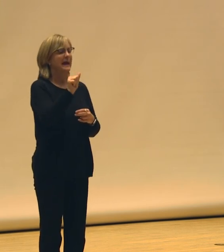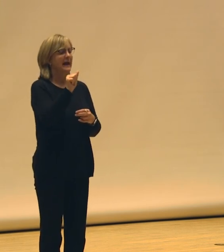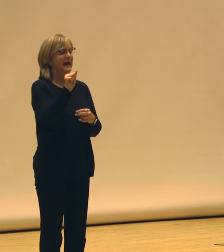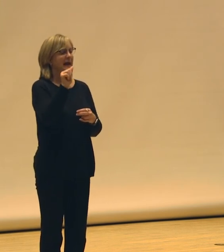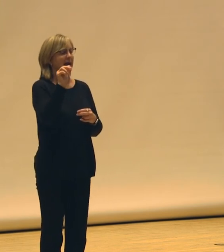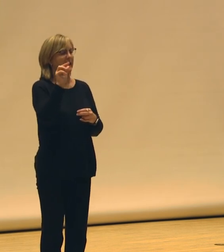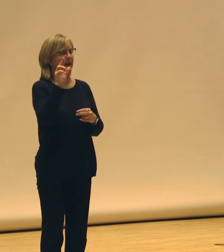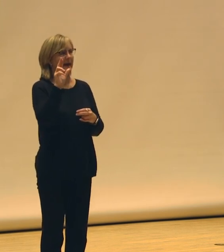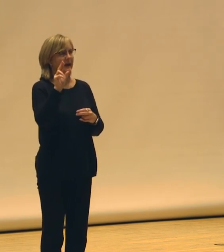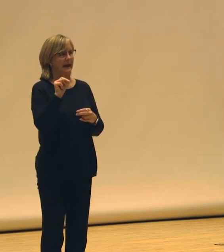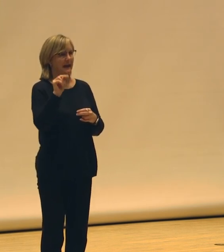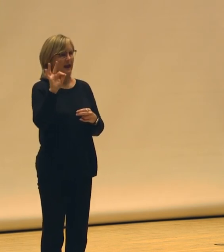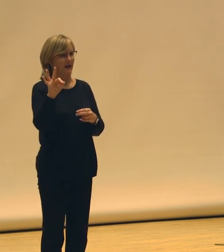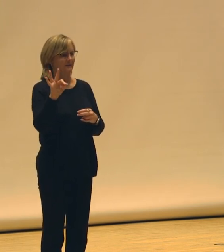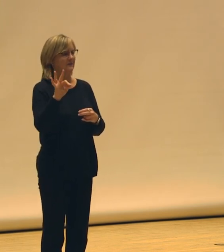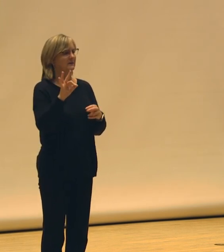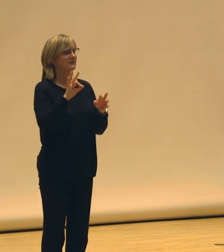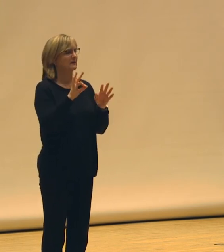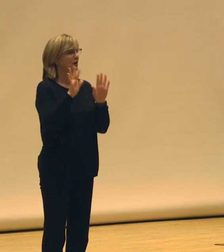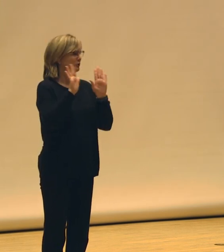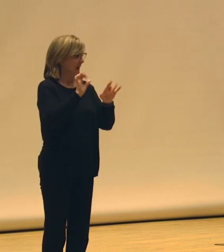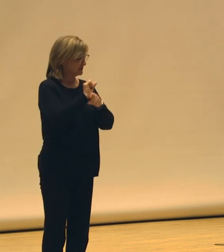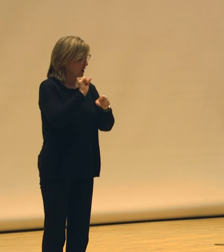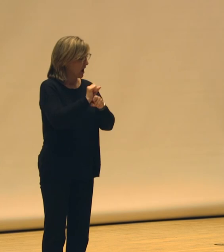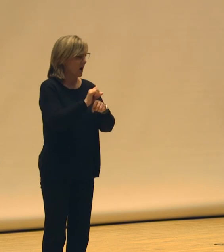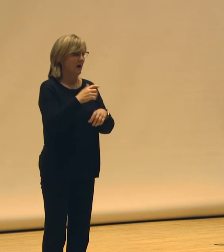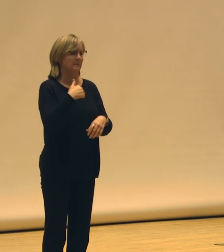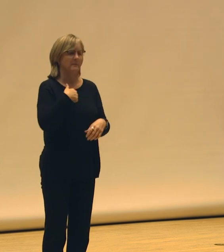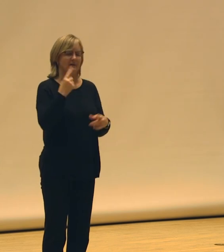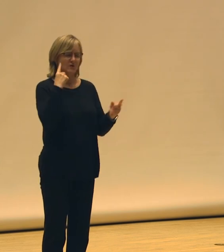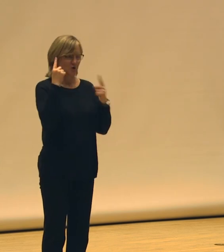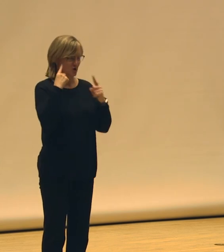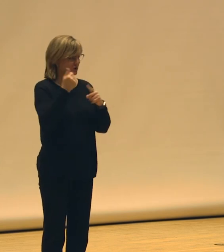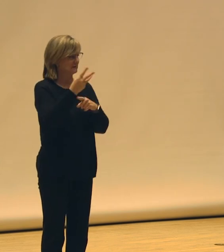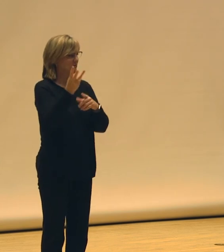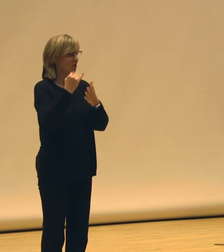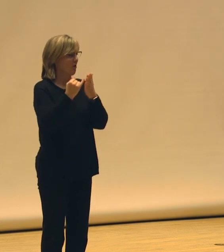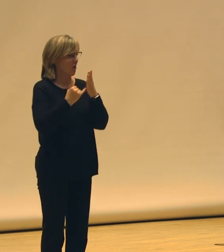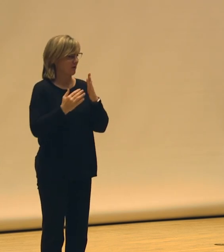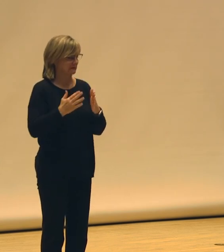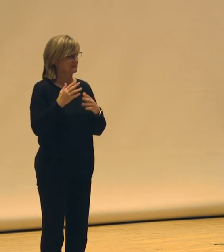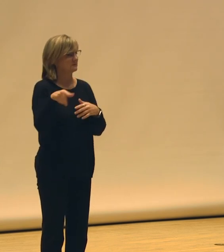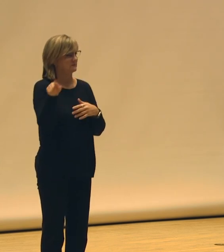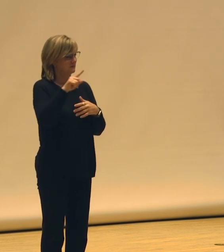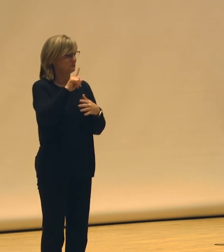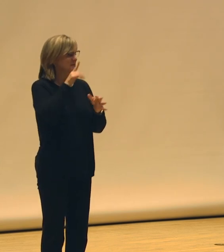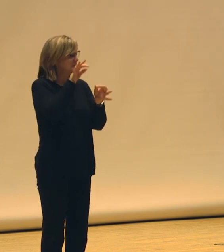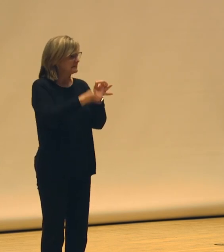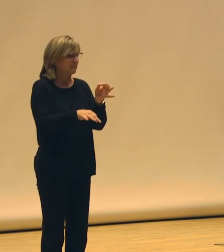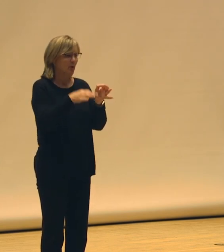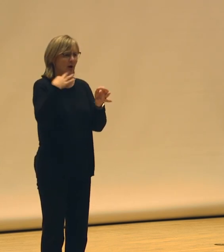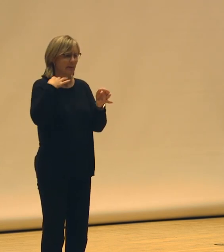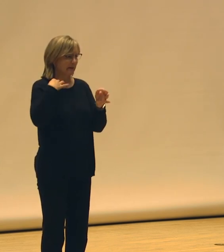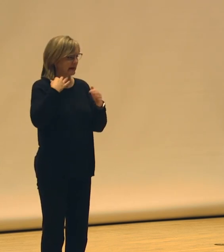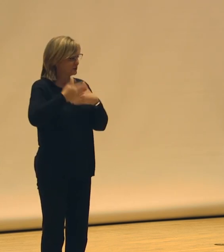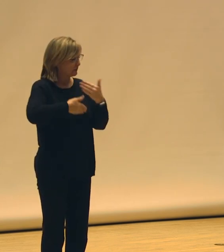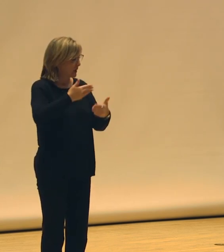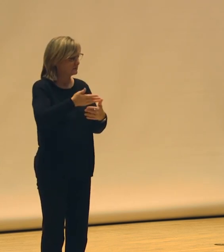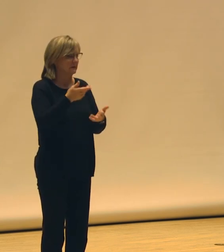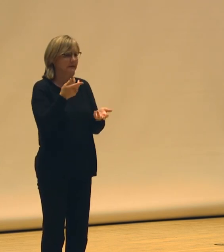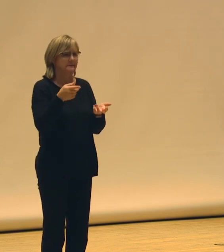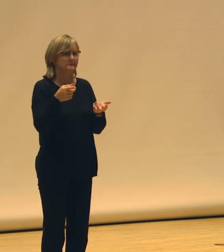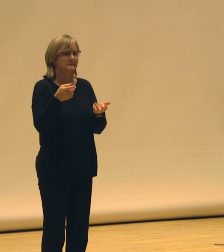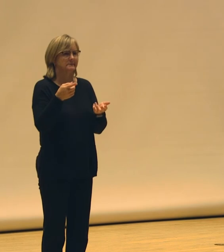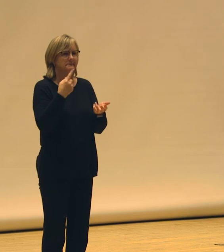-F here in Houston. Great job. Great work. I heard from several artists, really simple application process, really